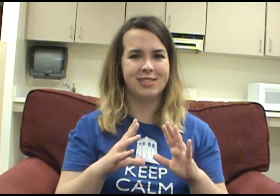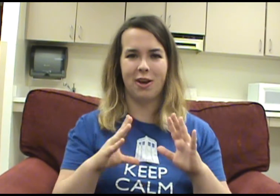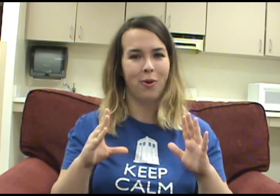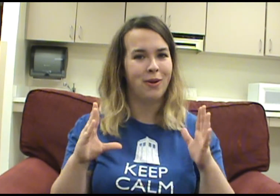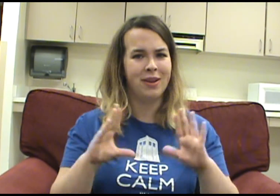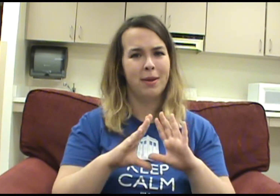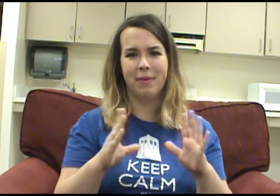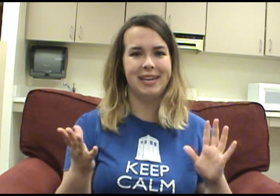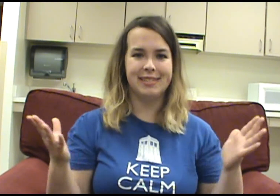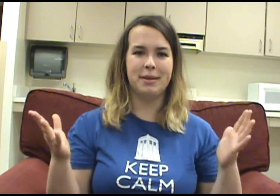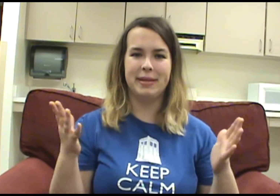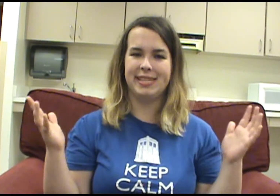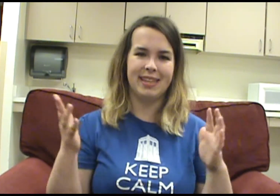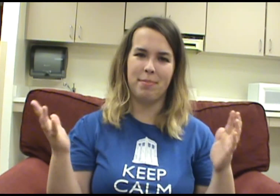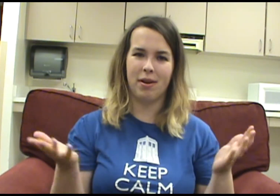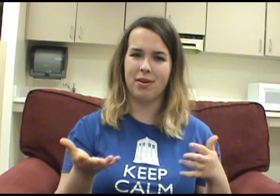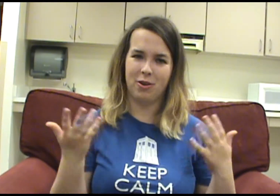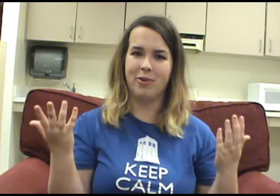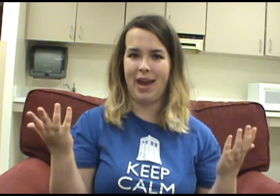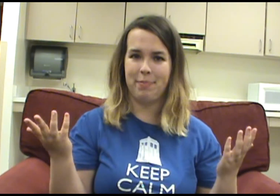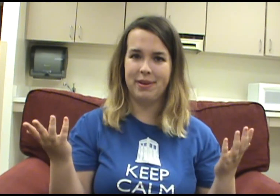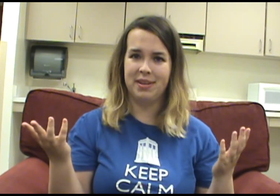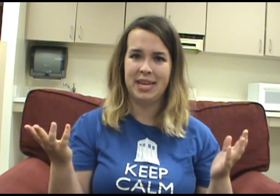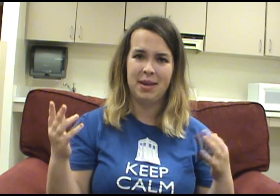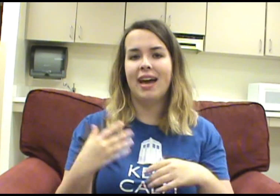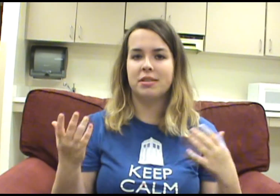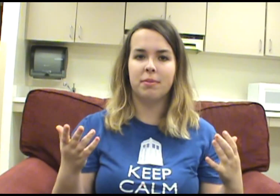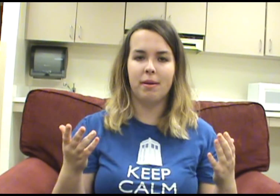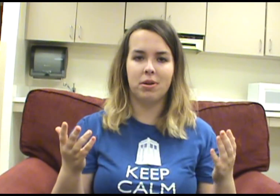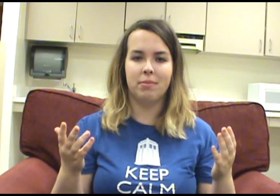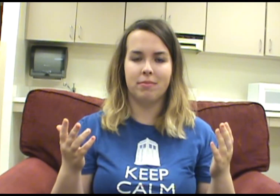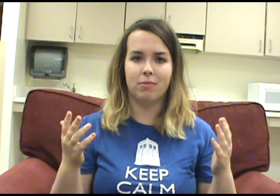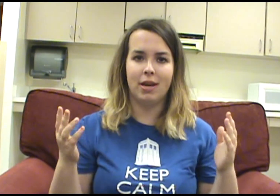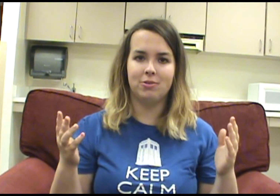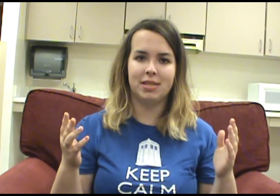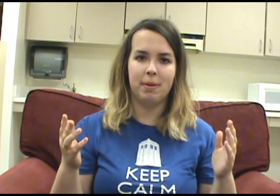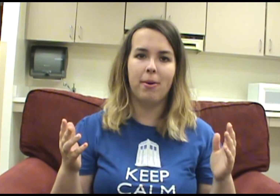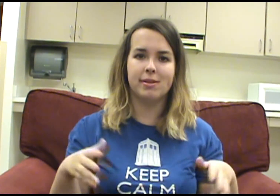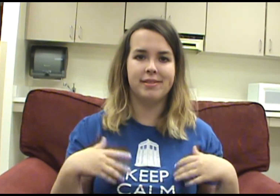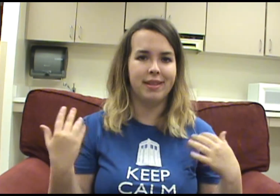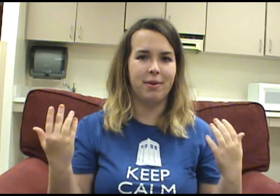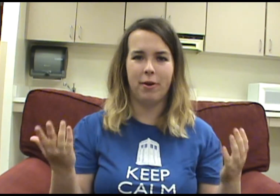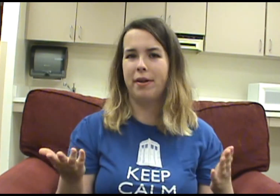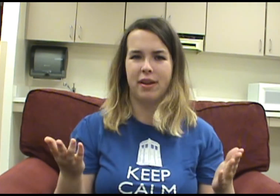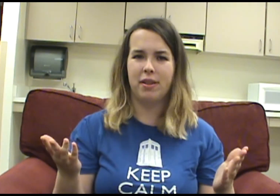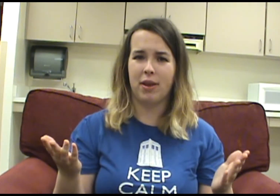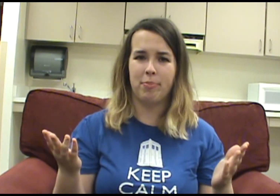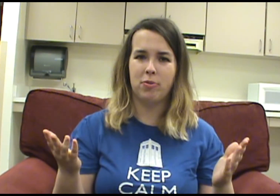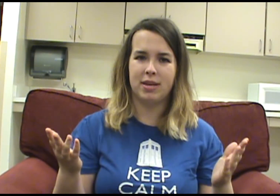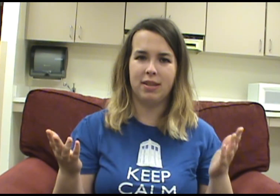So me easily missing that part could have happened. I just remember him renouncing his powers and then they were all on, like, a boat together